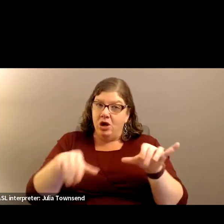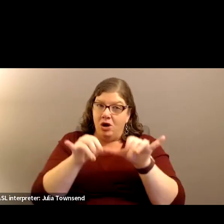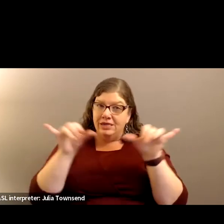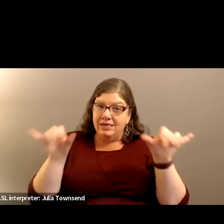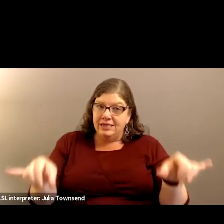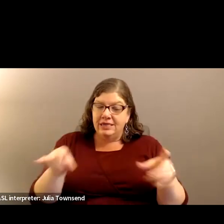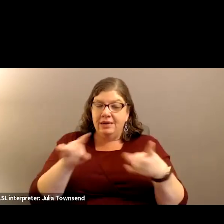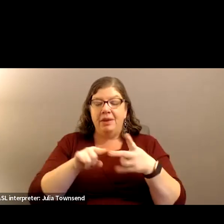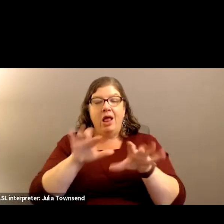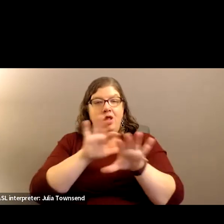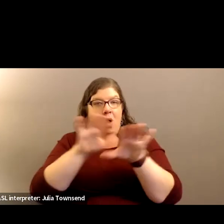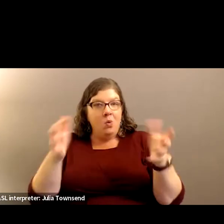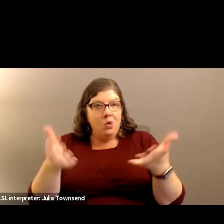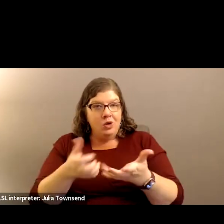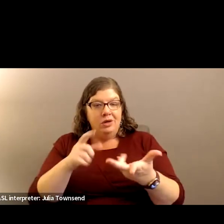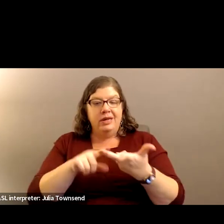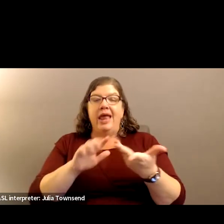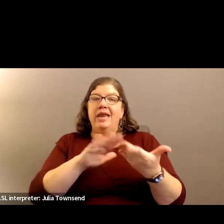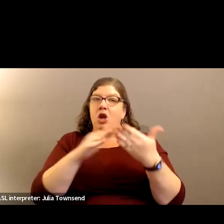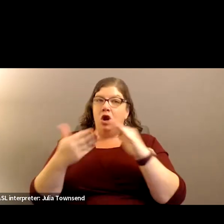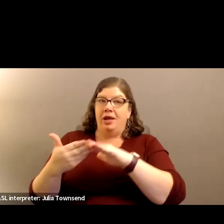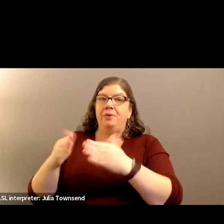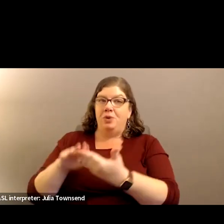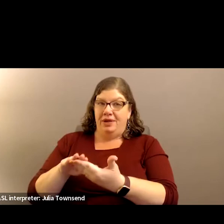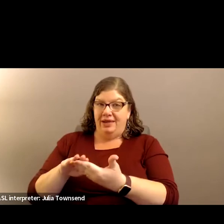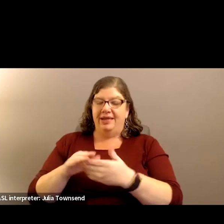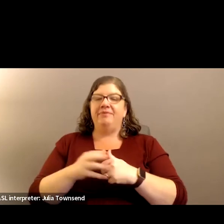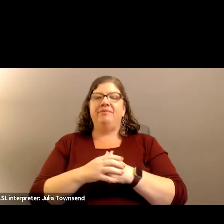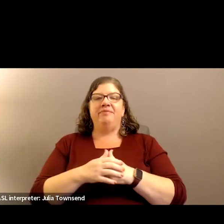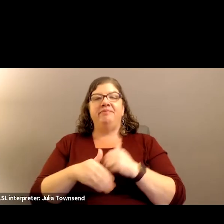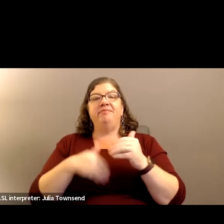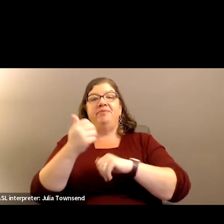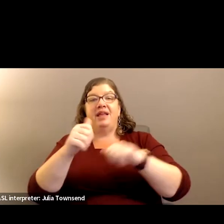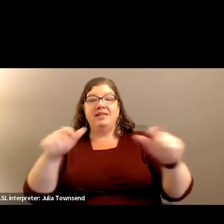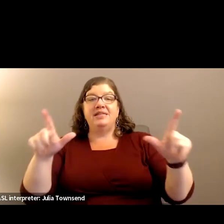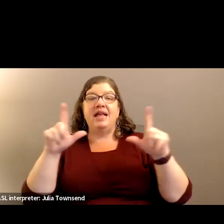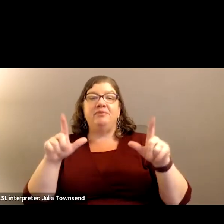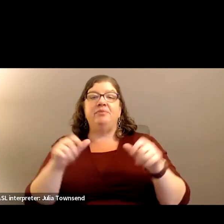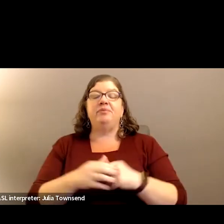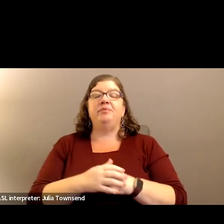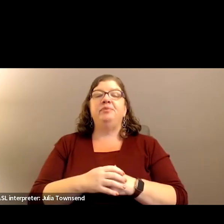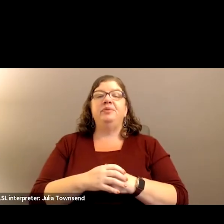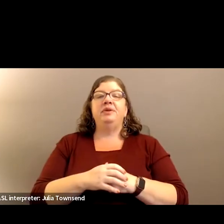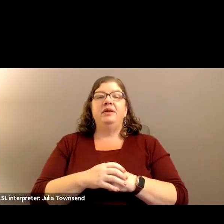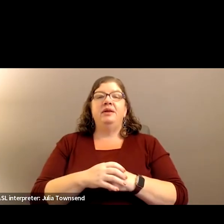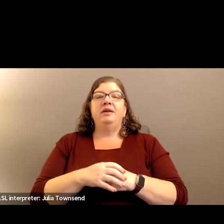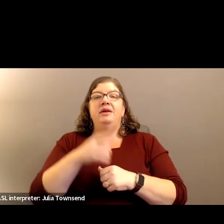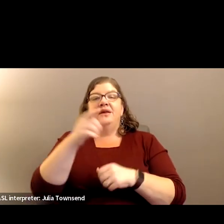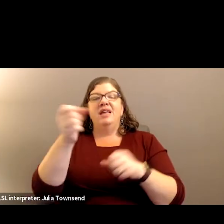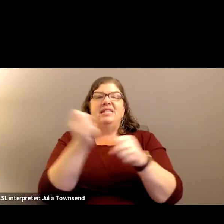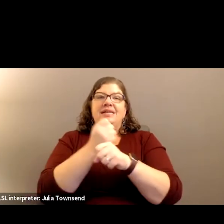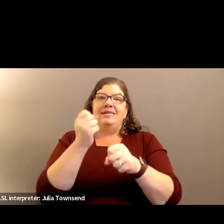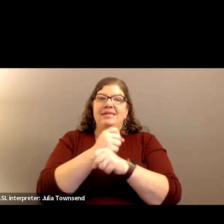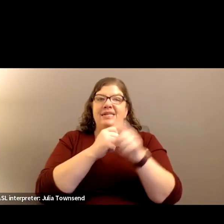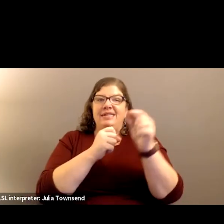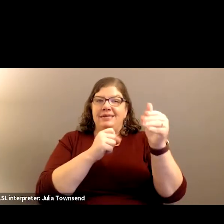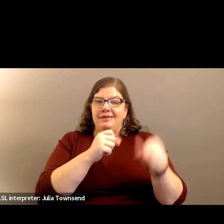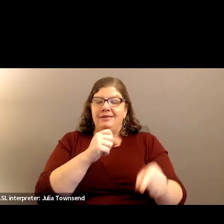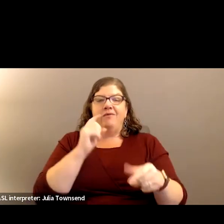in our world and in our overall community. So next slide, please. So just some statistics from